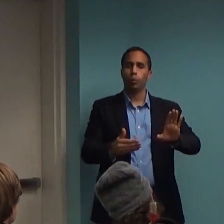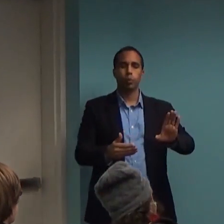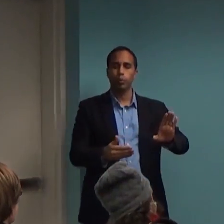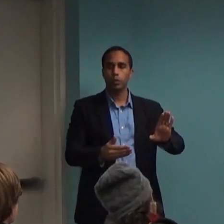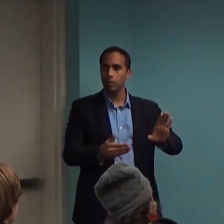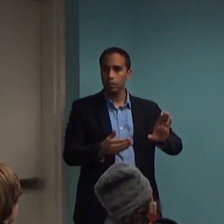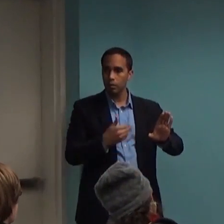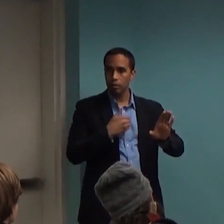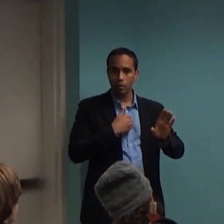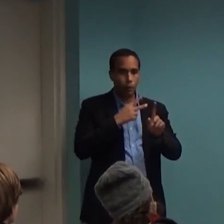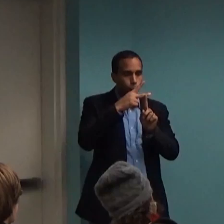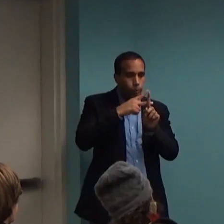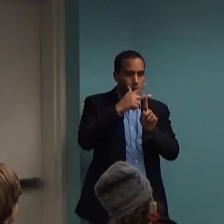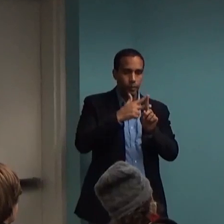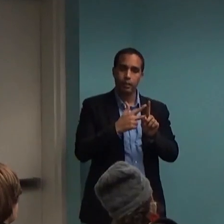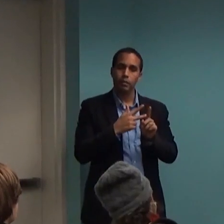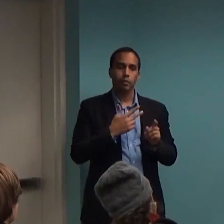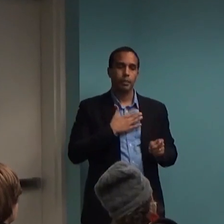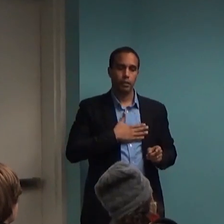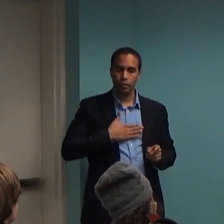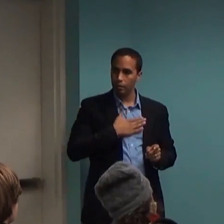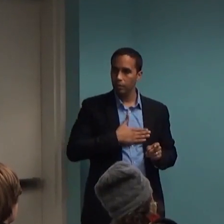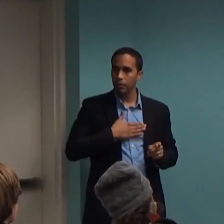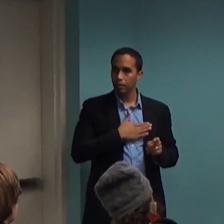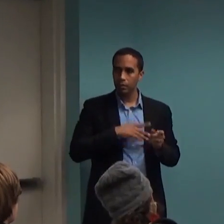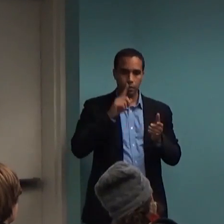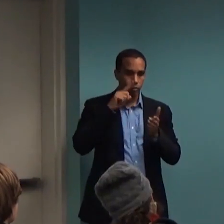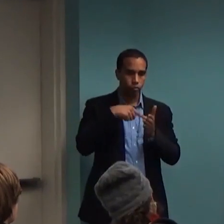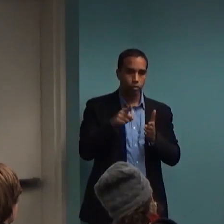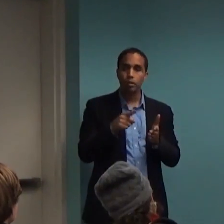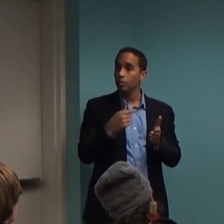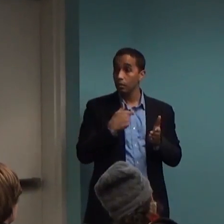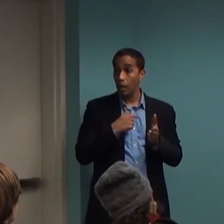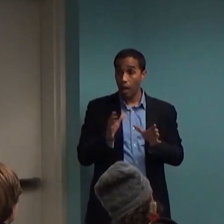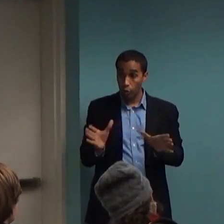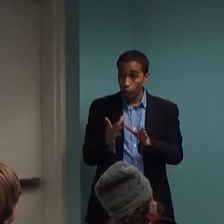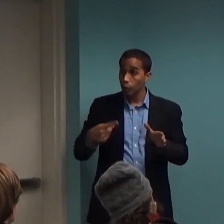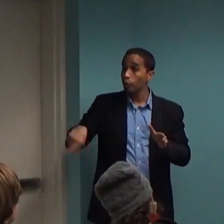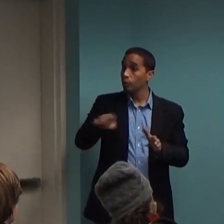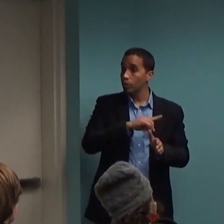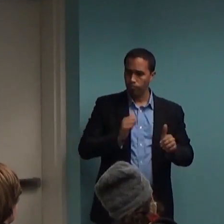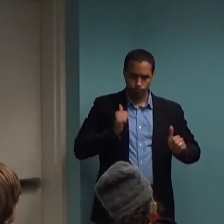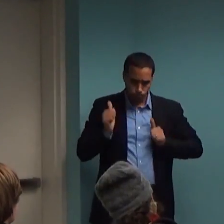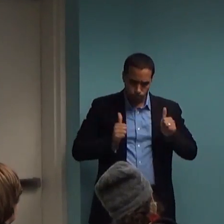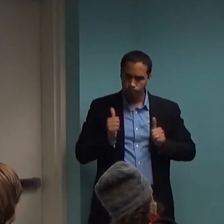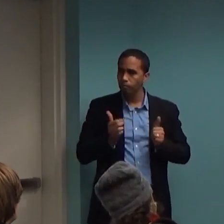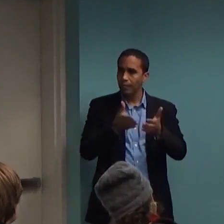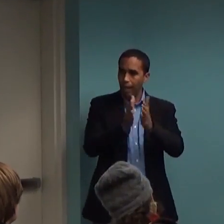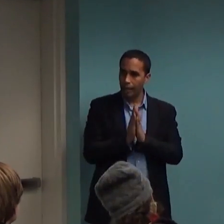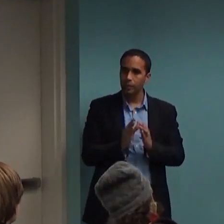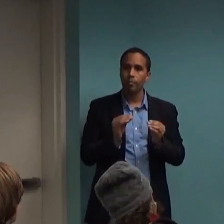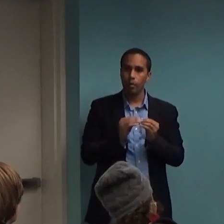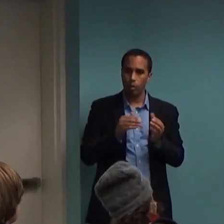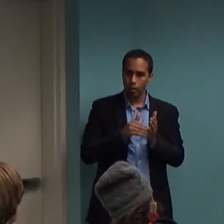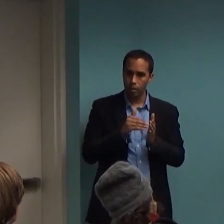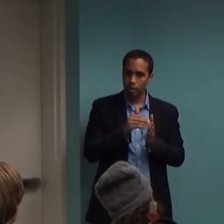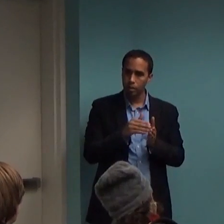came back in two or three. And I would advocate for that as much as possible. Okay, so... say different means improvement,